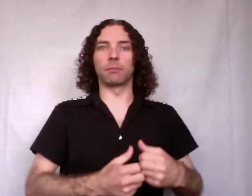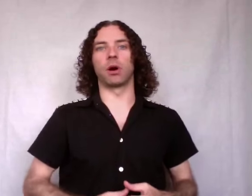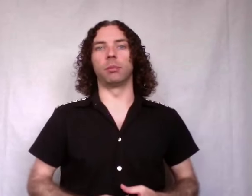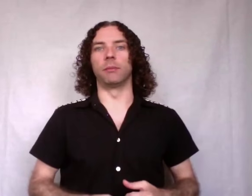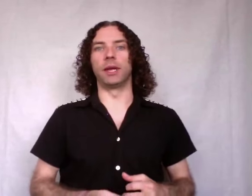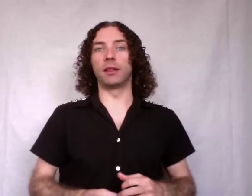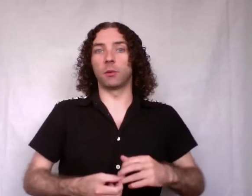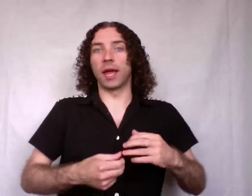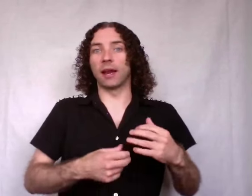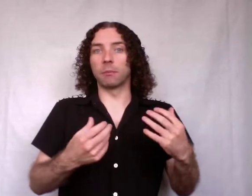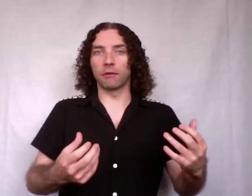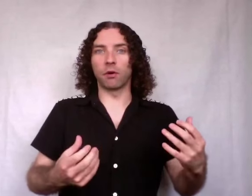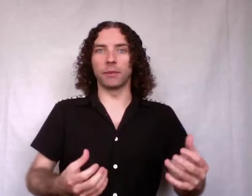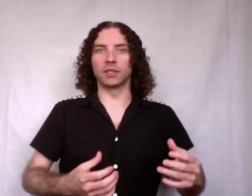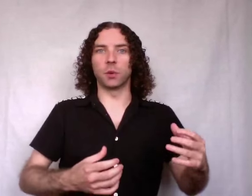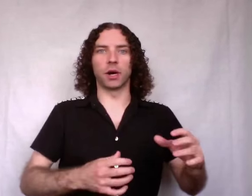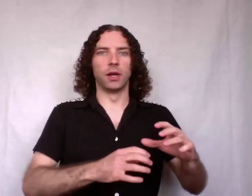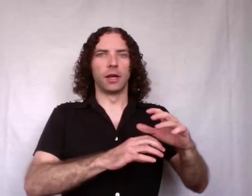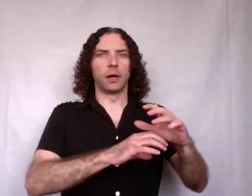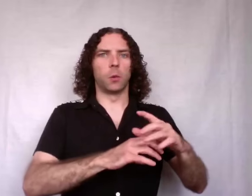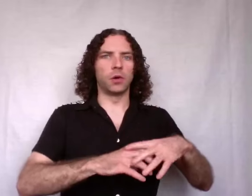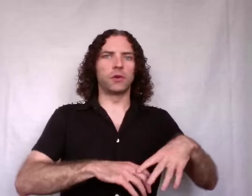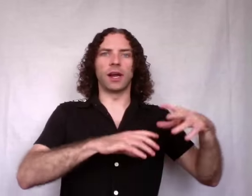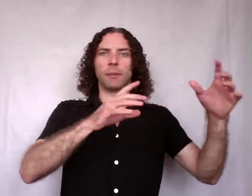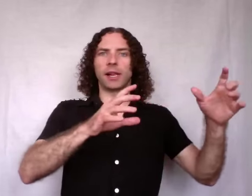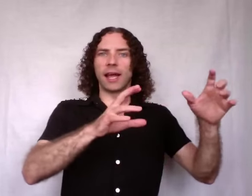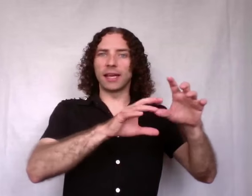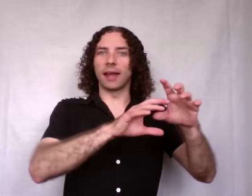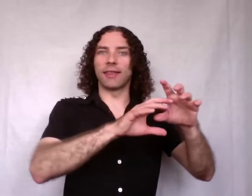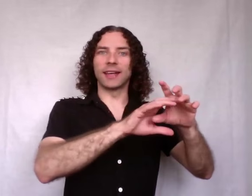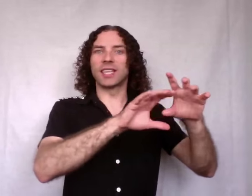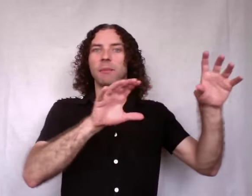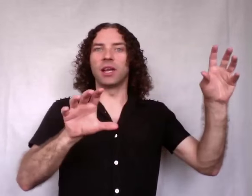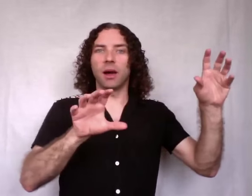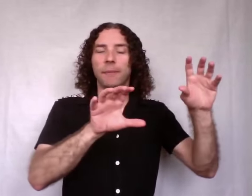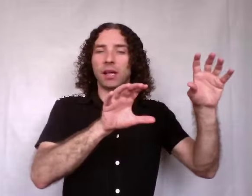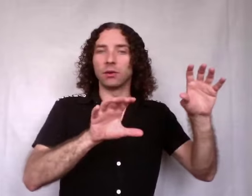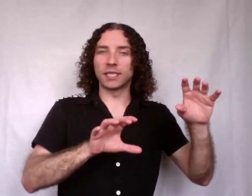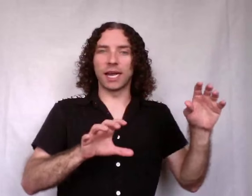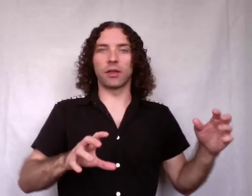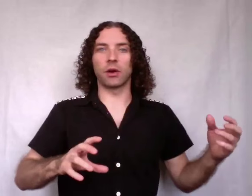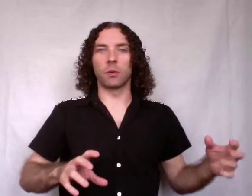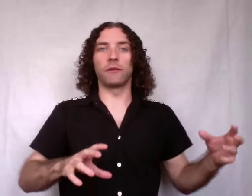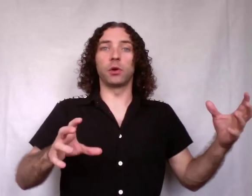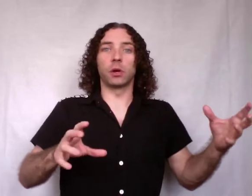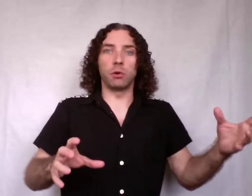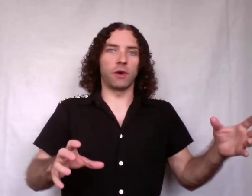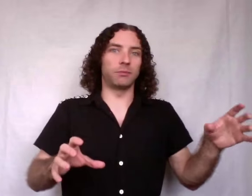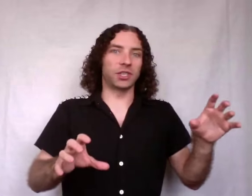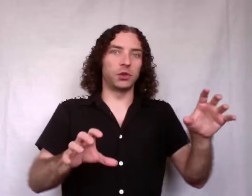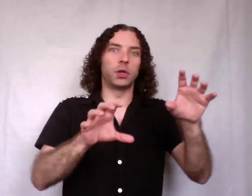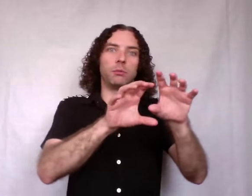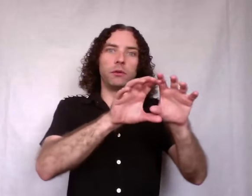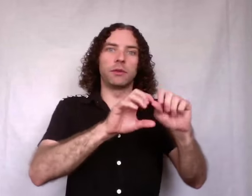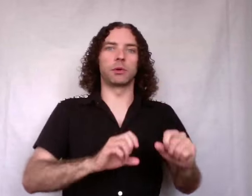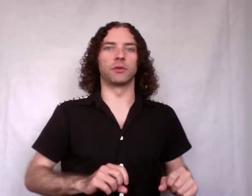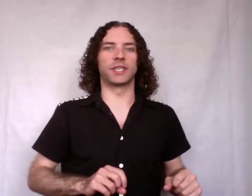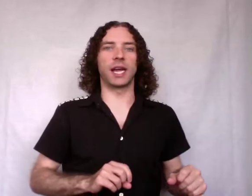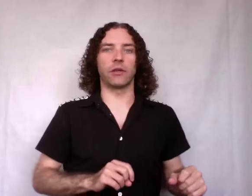problem that we had in performance where when you dynamically allocate things, they might not be close together. Well, if you can move objects, you can move them close together.